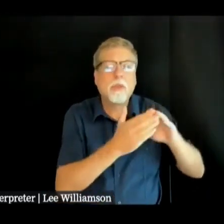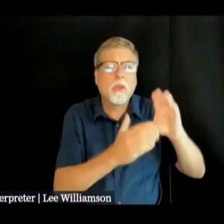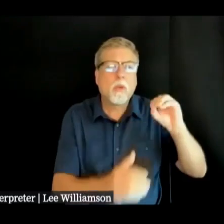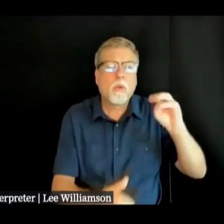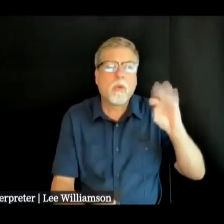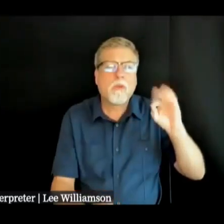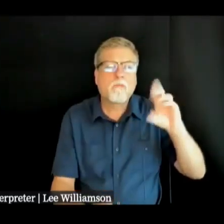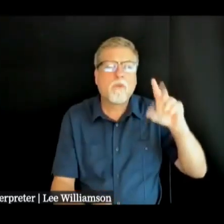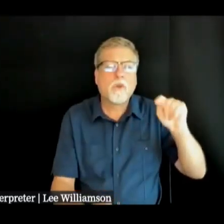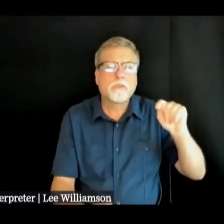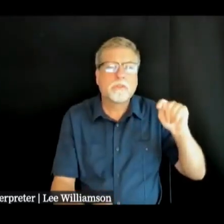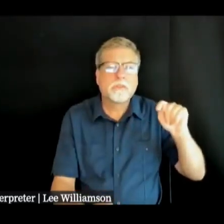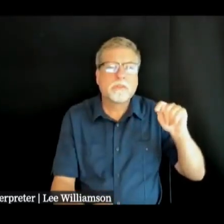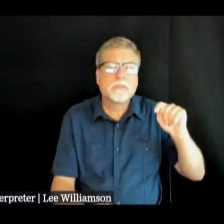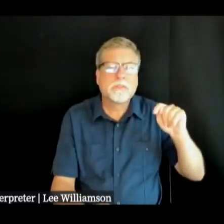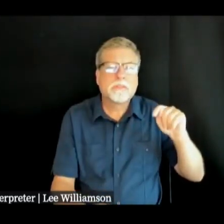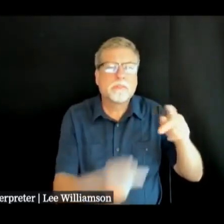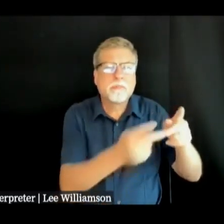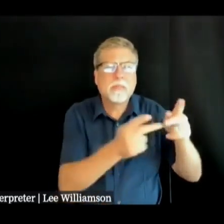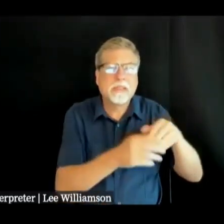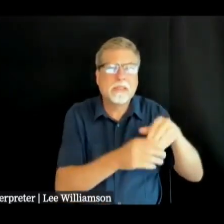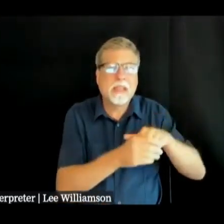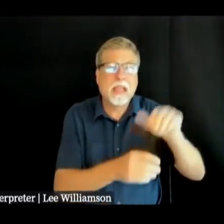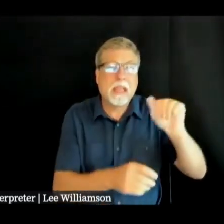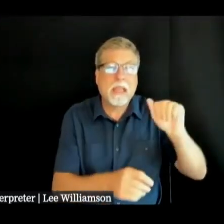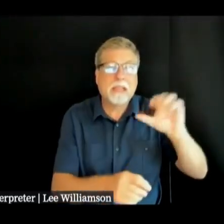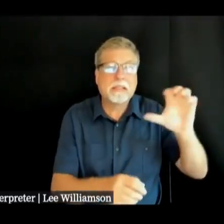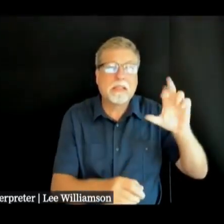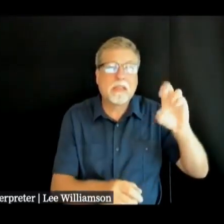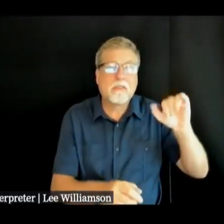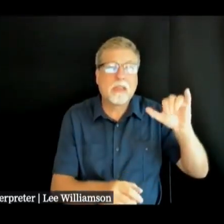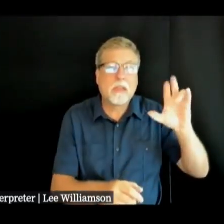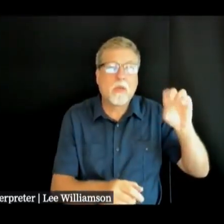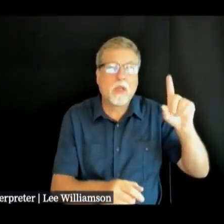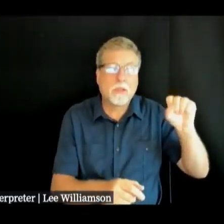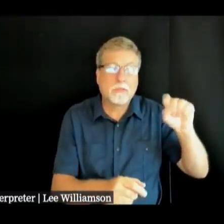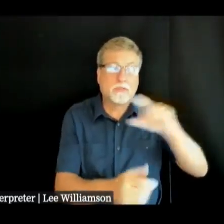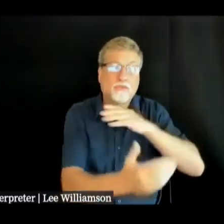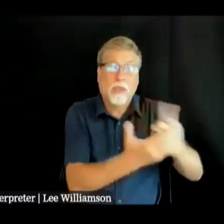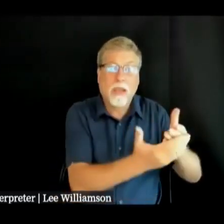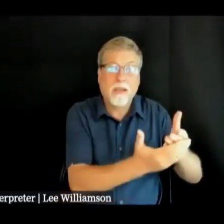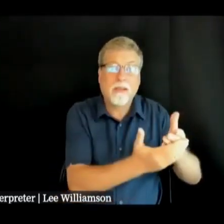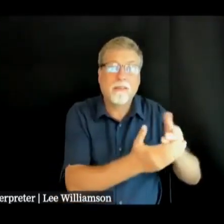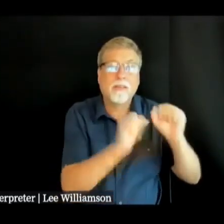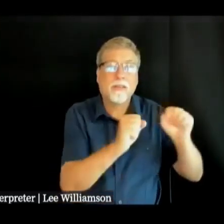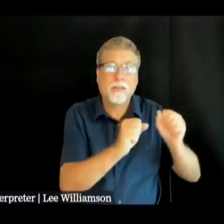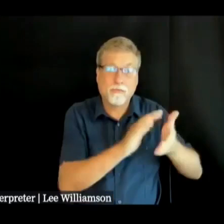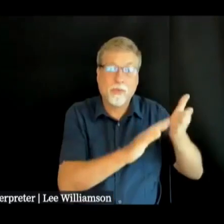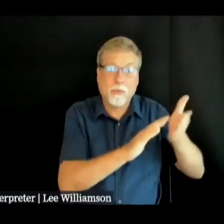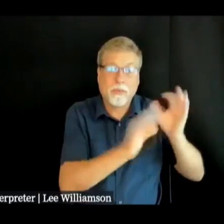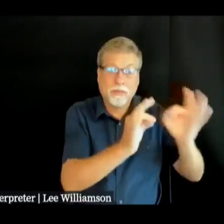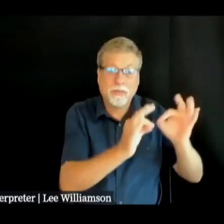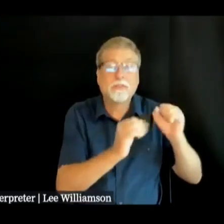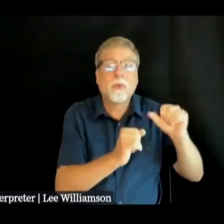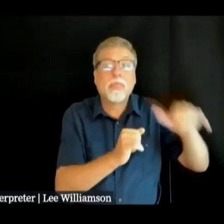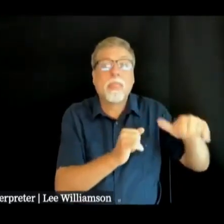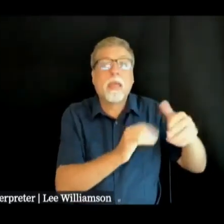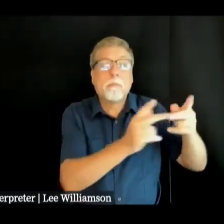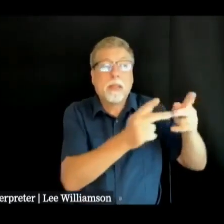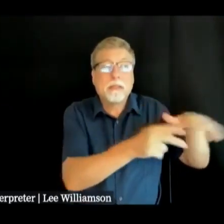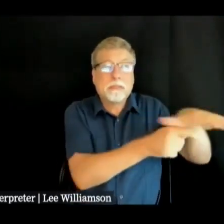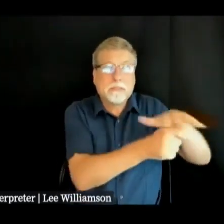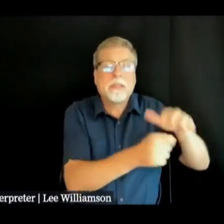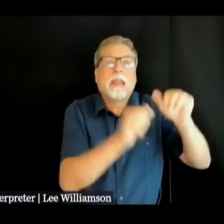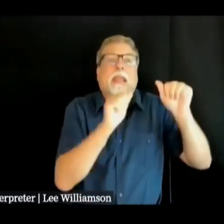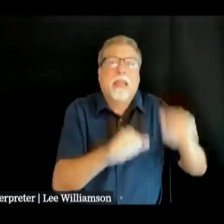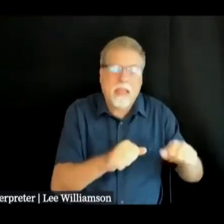in ac reynolds has arrived and is operating so now that community care station will be able